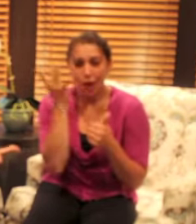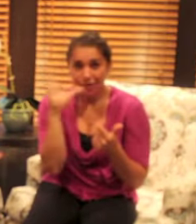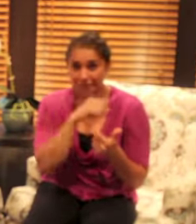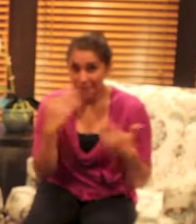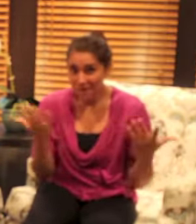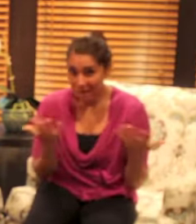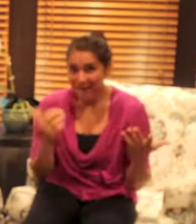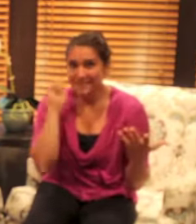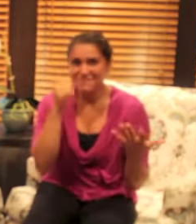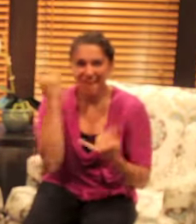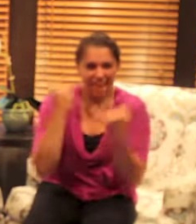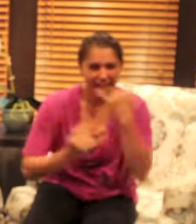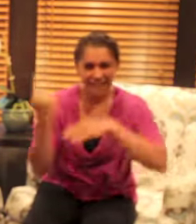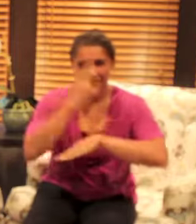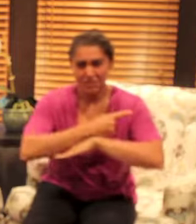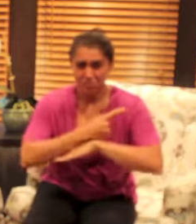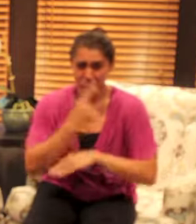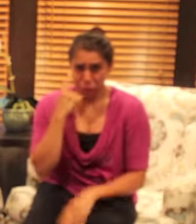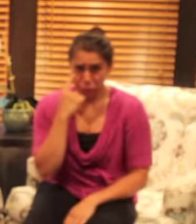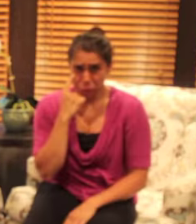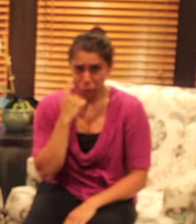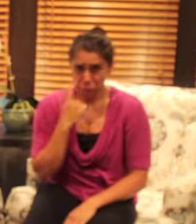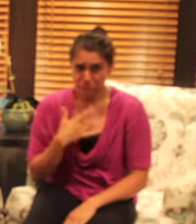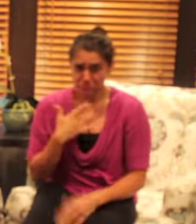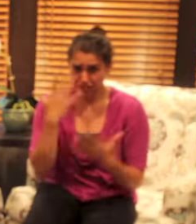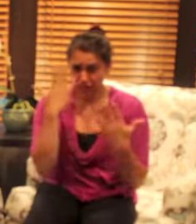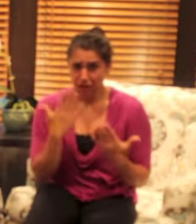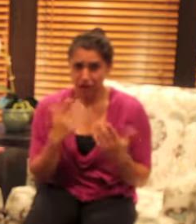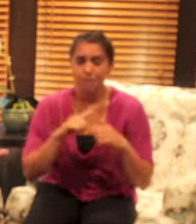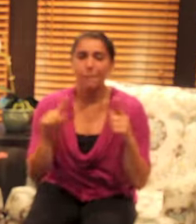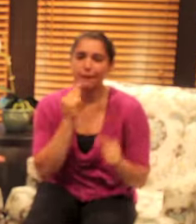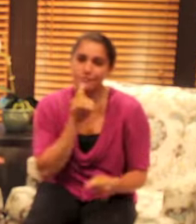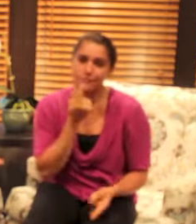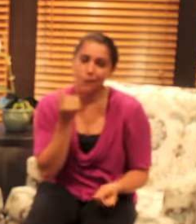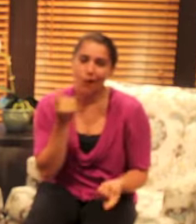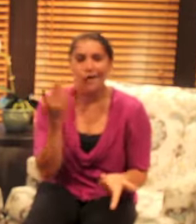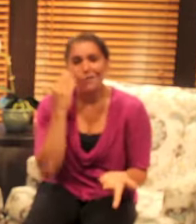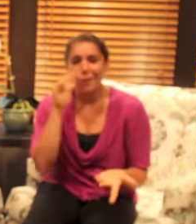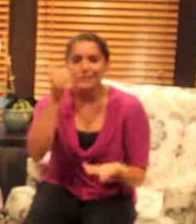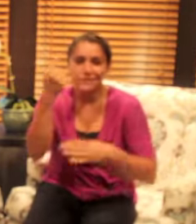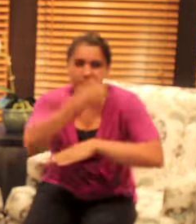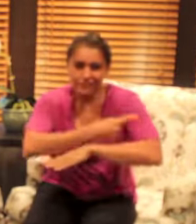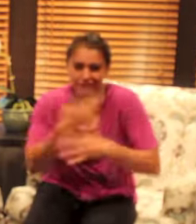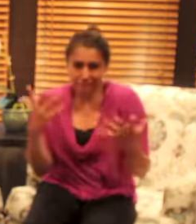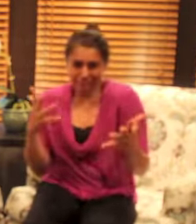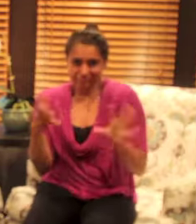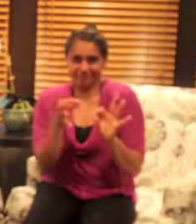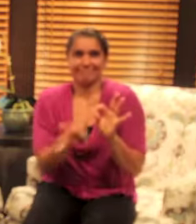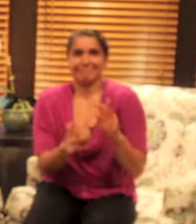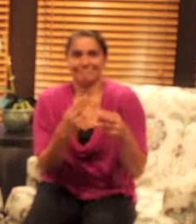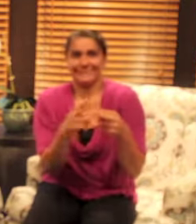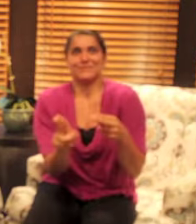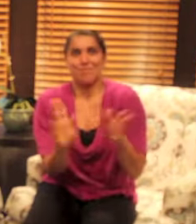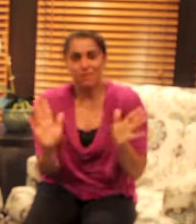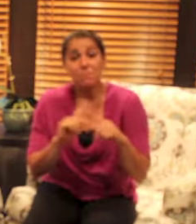what tomorrow's our last day boo-hoo I'm feeling so sad seriously I know it's only been 10 days but hopefully you have made some